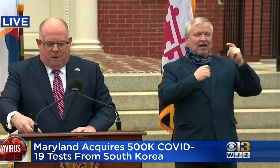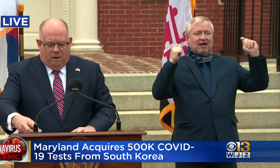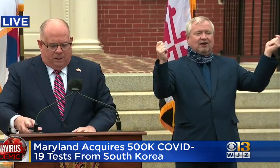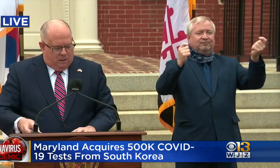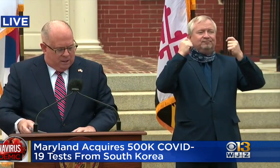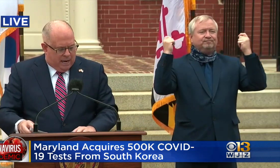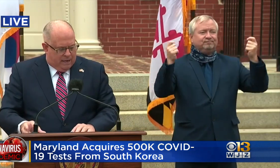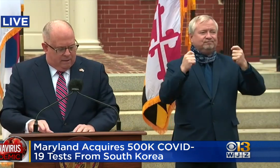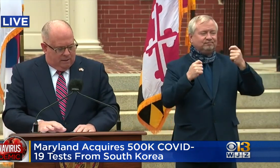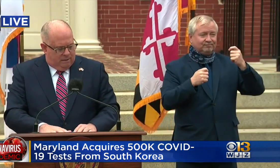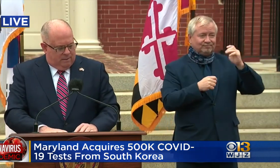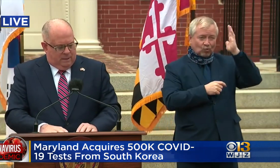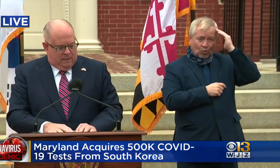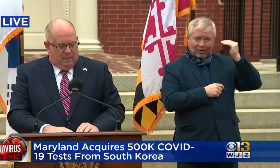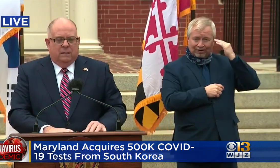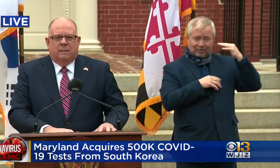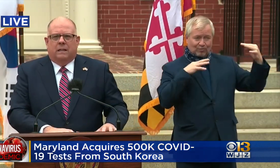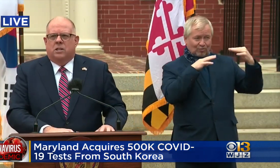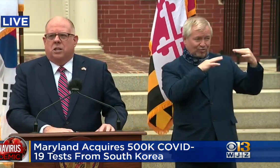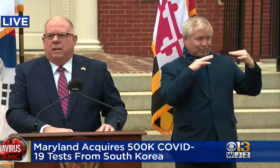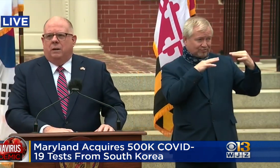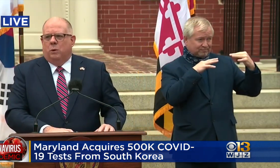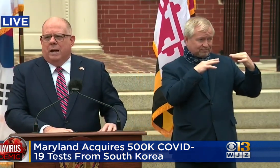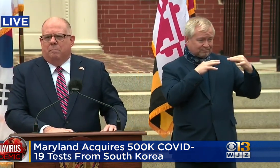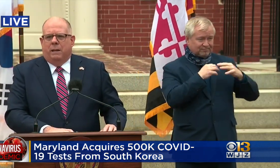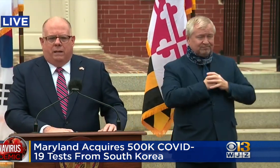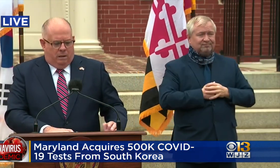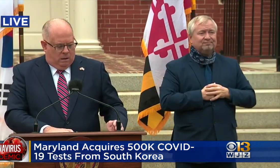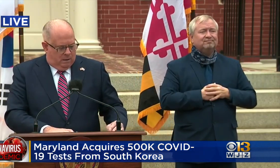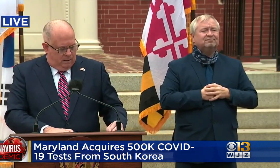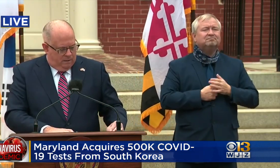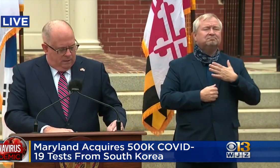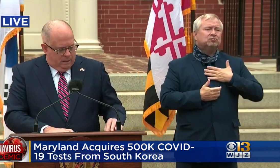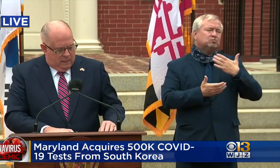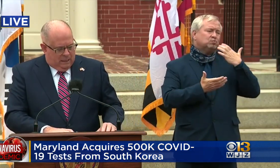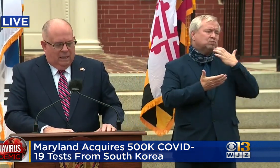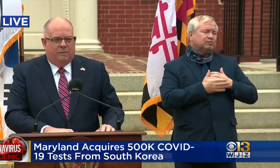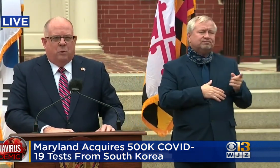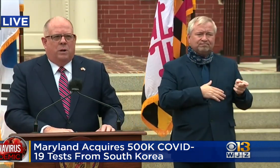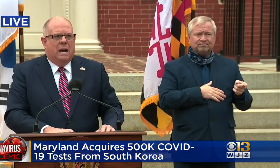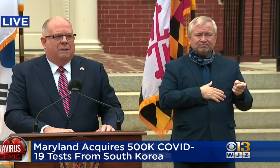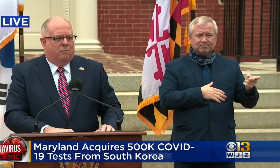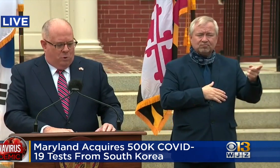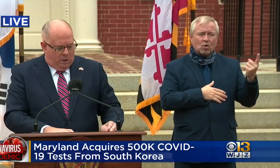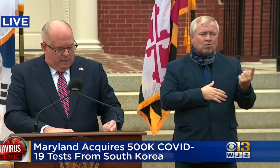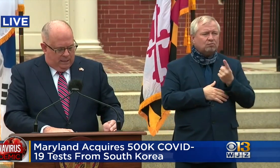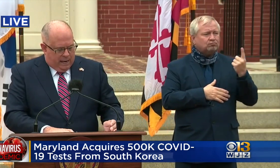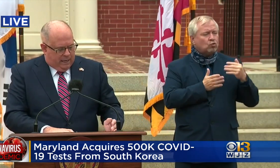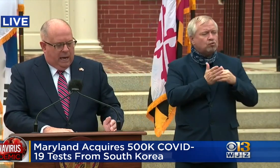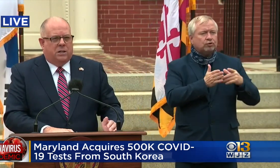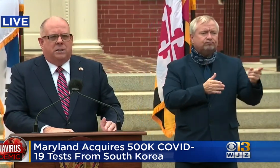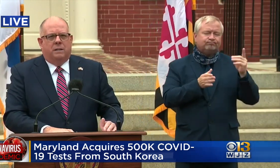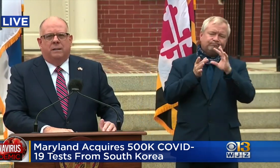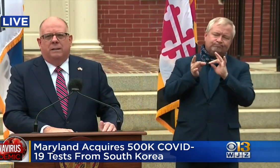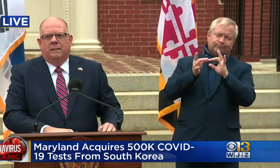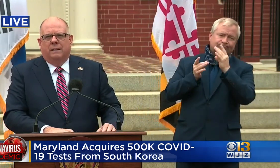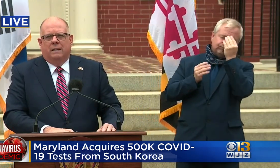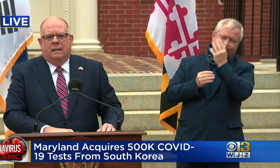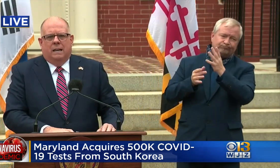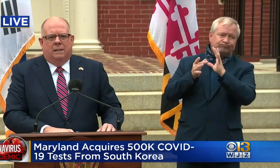wife often says that she would not be here if it were not for the dedication